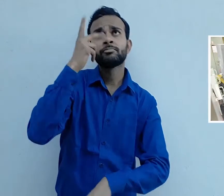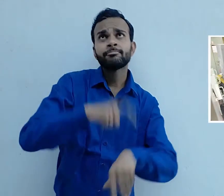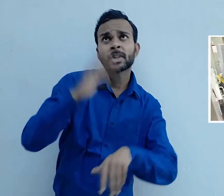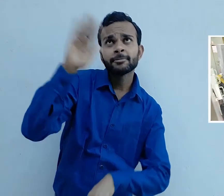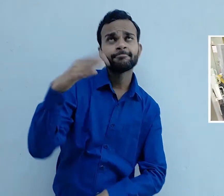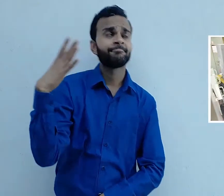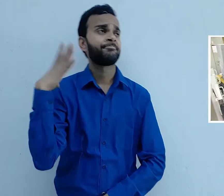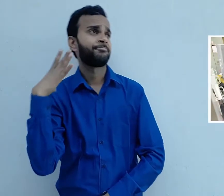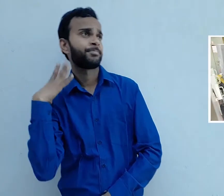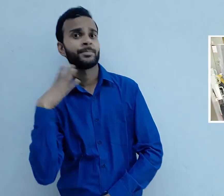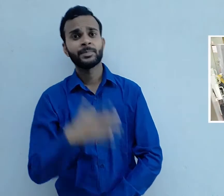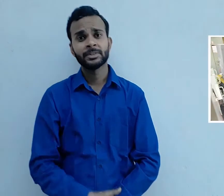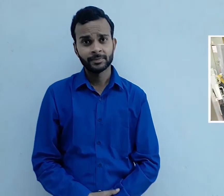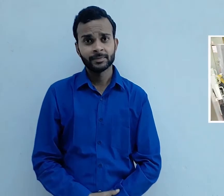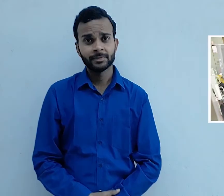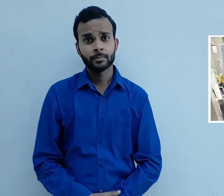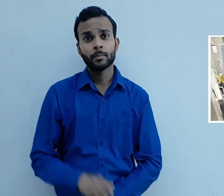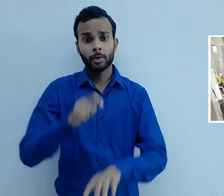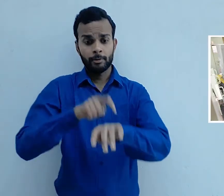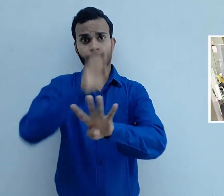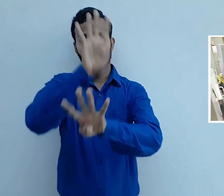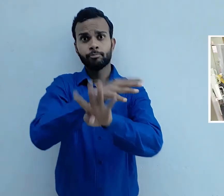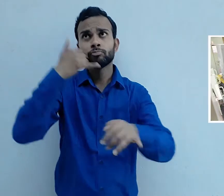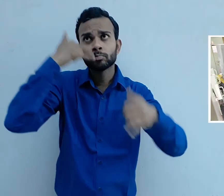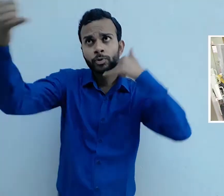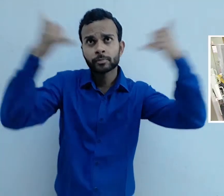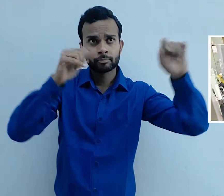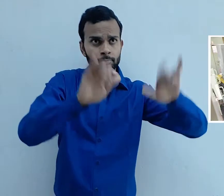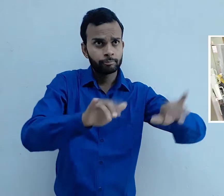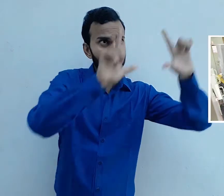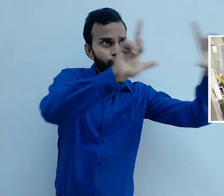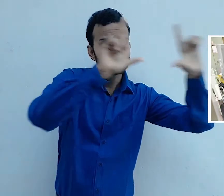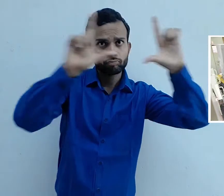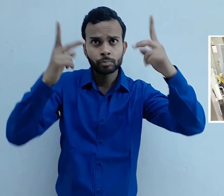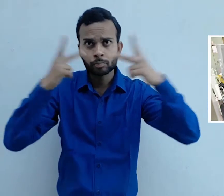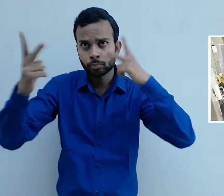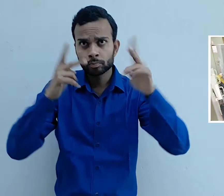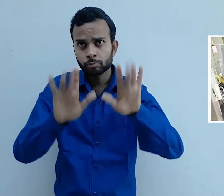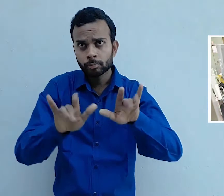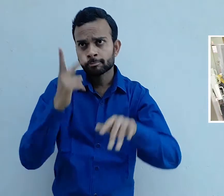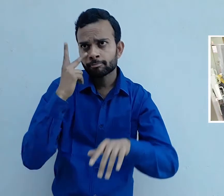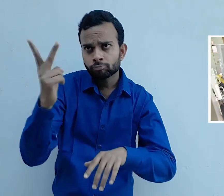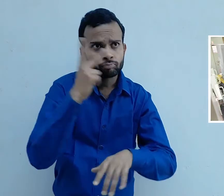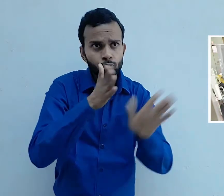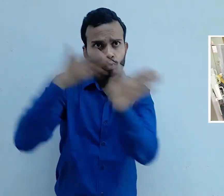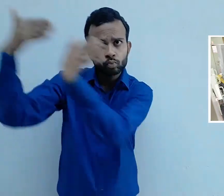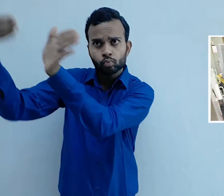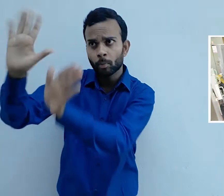arrival and departure timings of the trains. The controlling and monitoring process of the train's arrival and departure